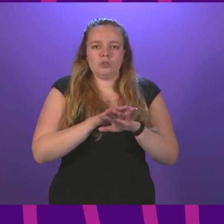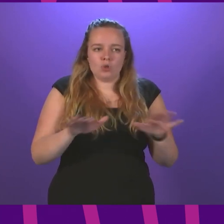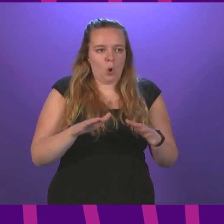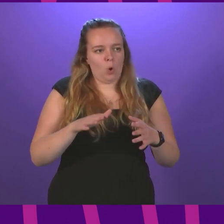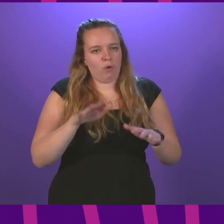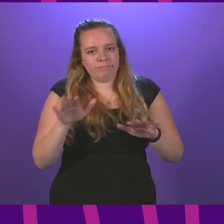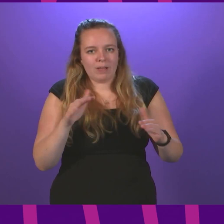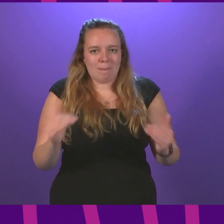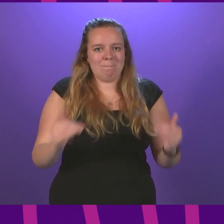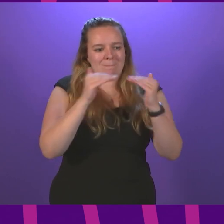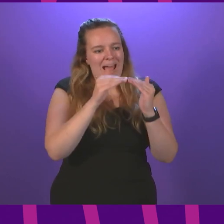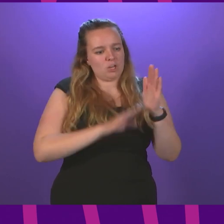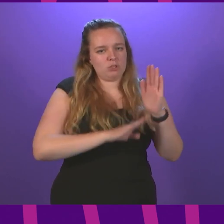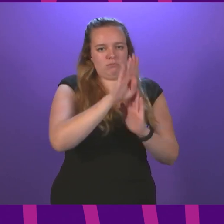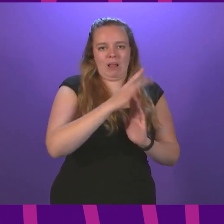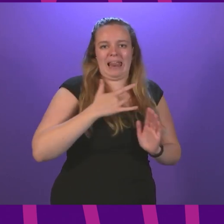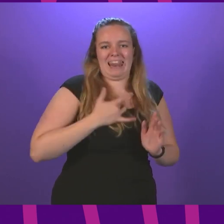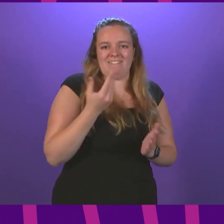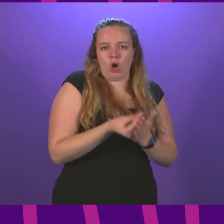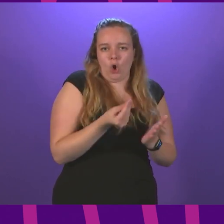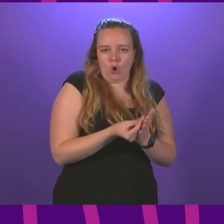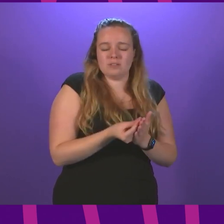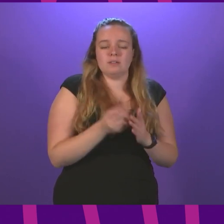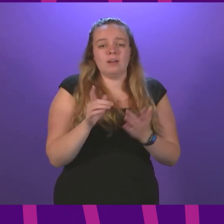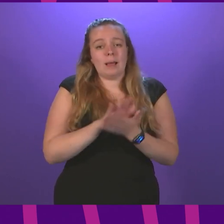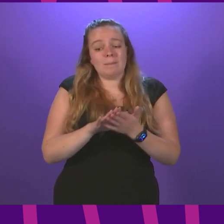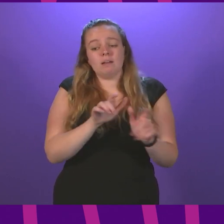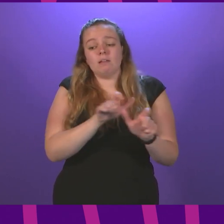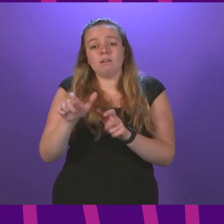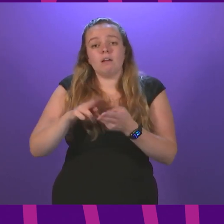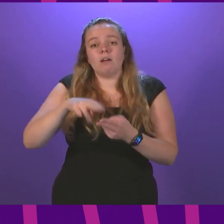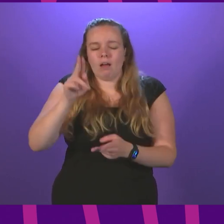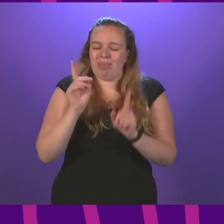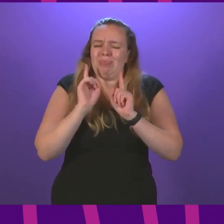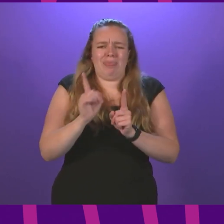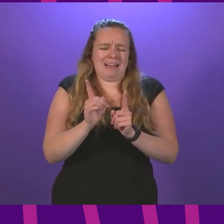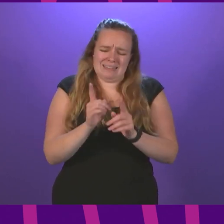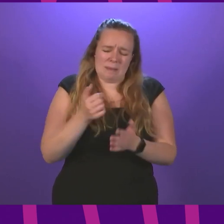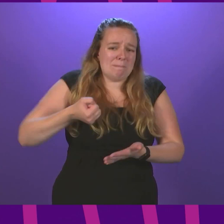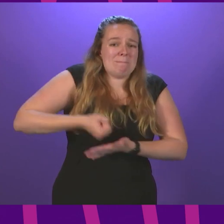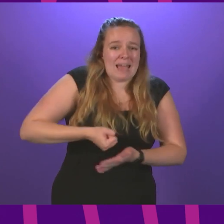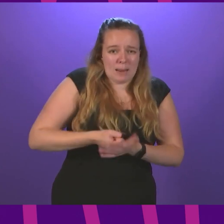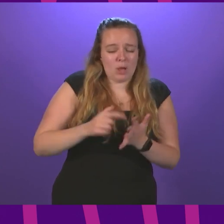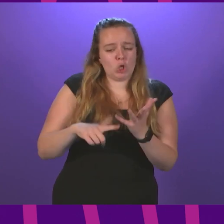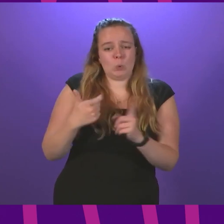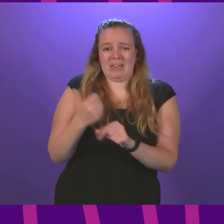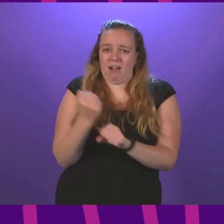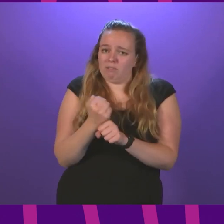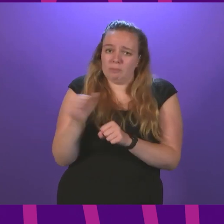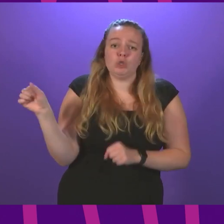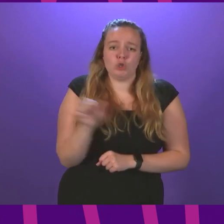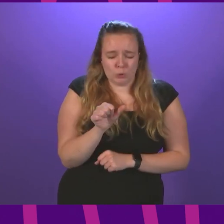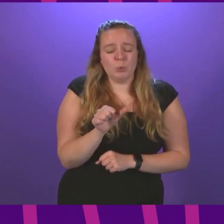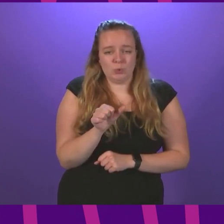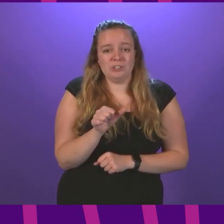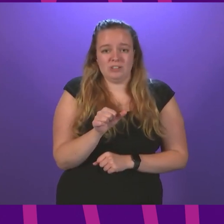with rising living costs. Therefore, maintaining this uplift is the absolute bare minimum that the UK Government should do.